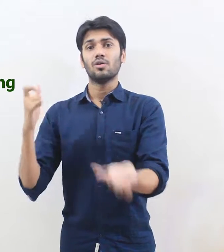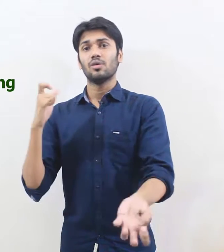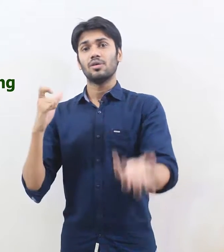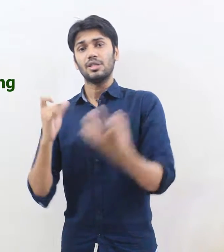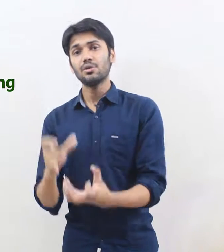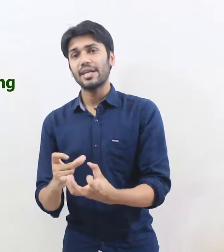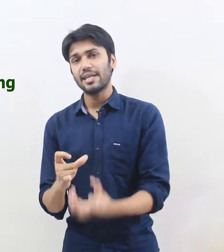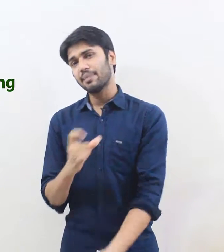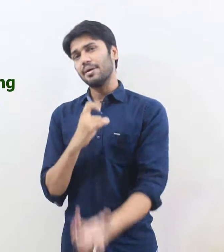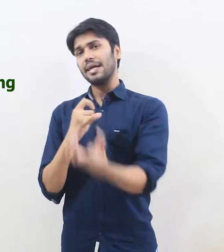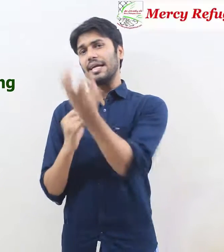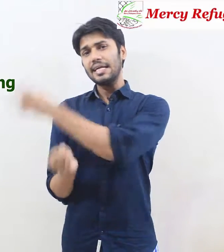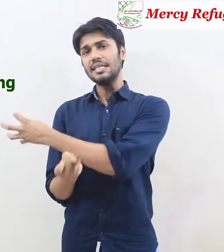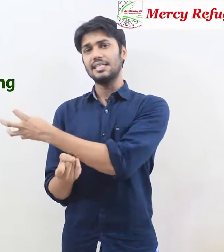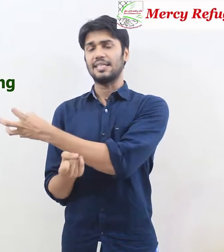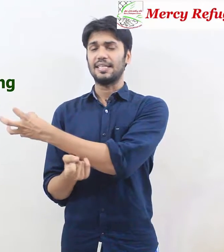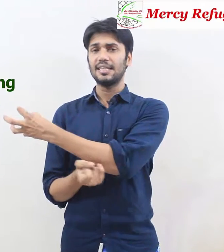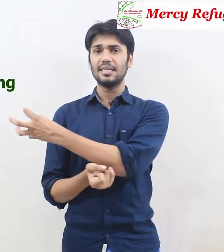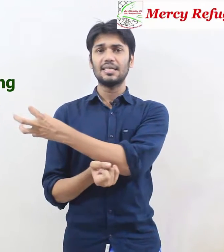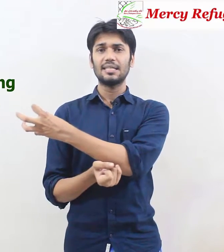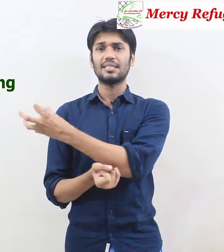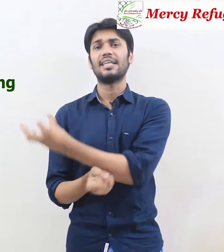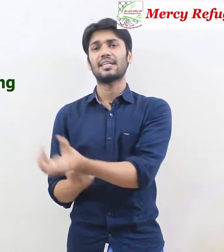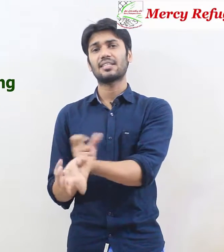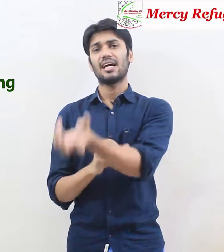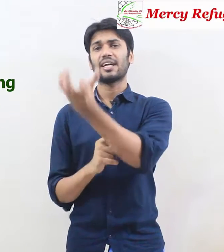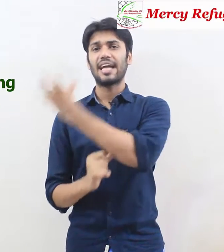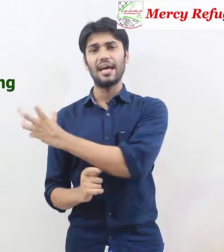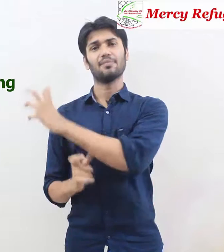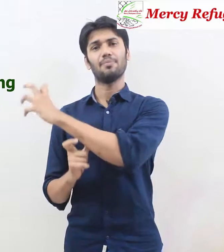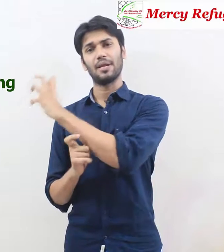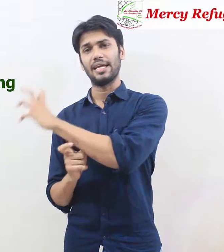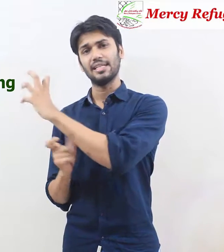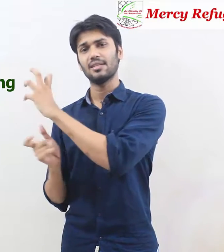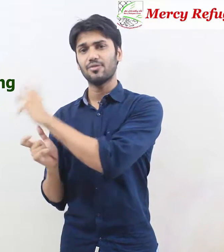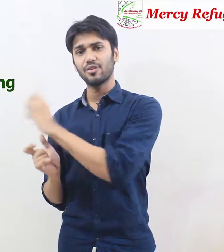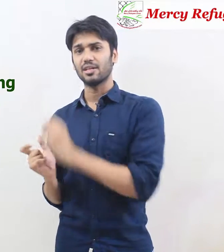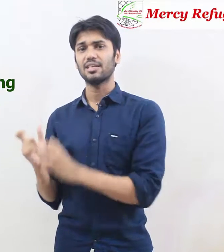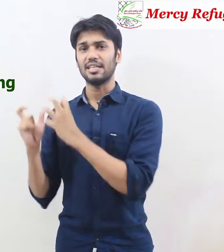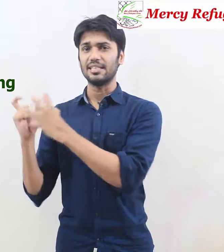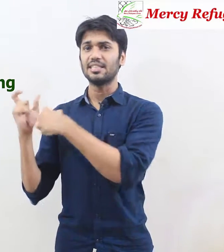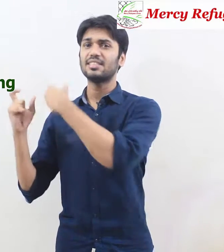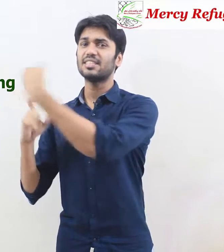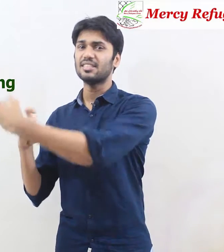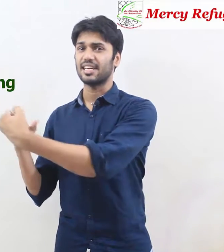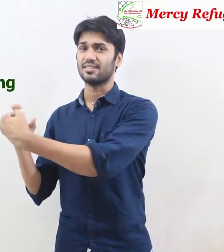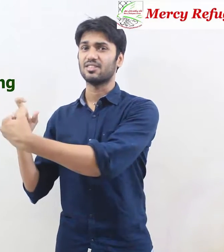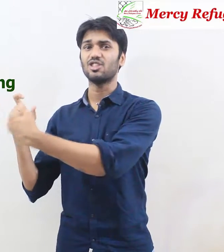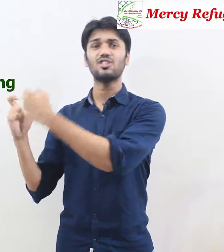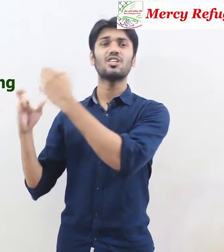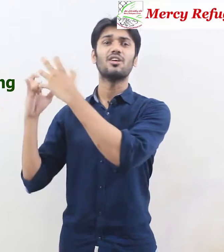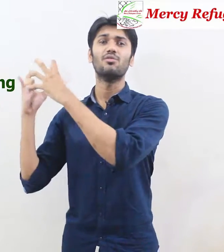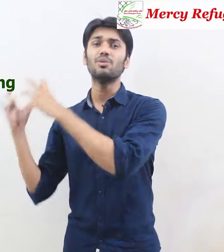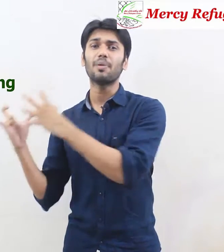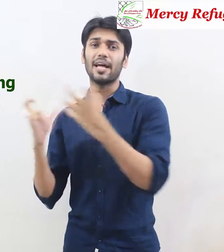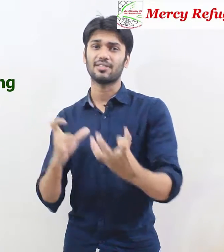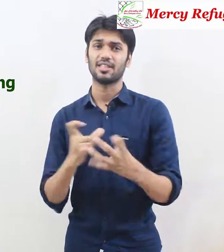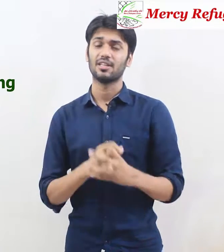you can name anything you can that can play in the field in this sentence just replace